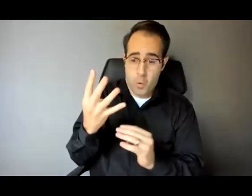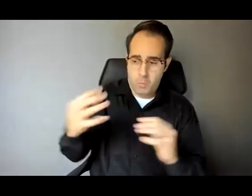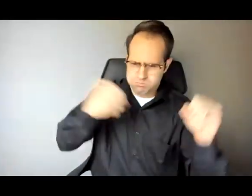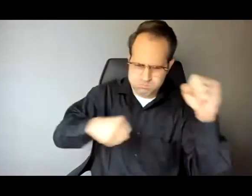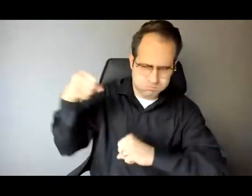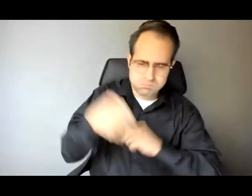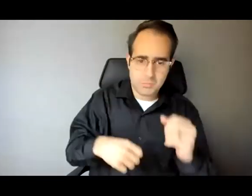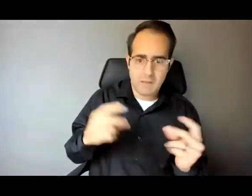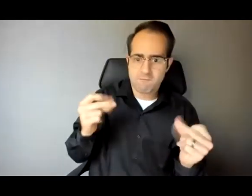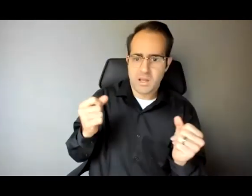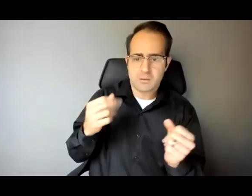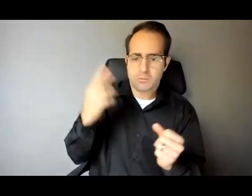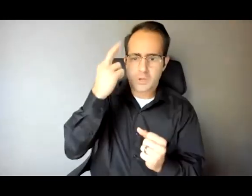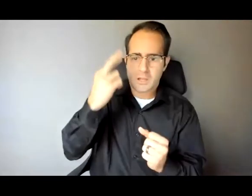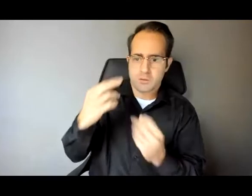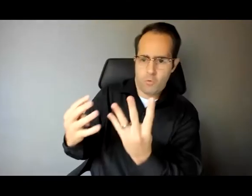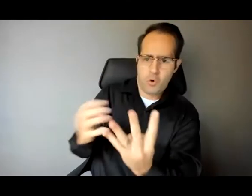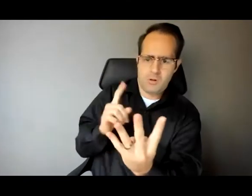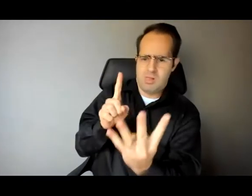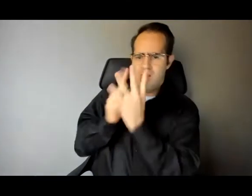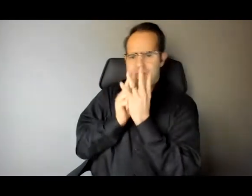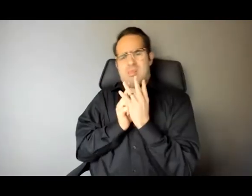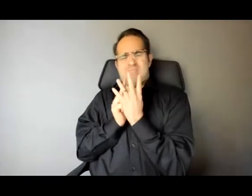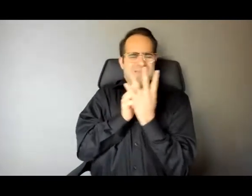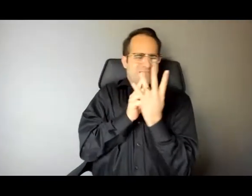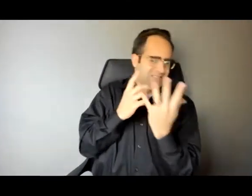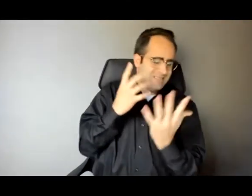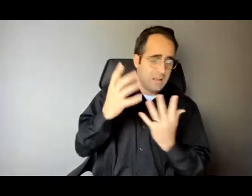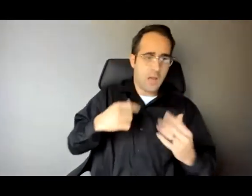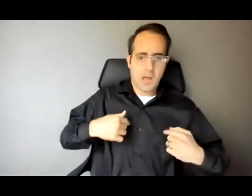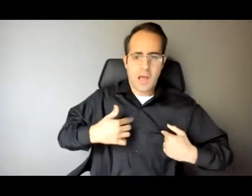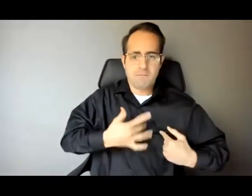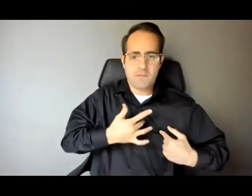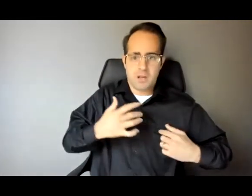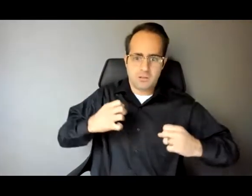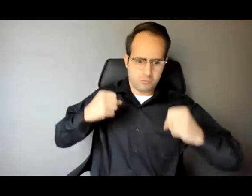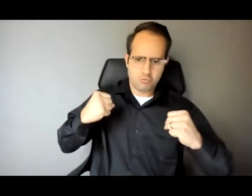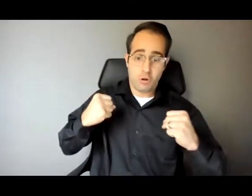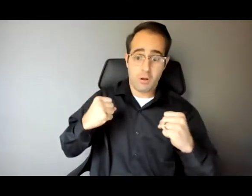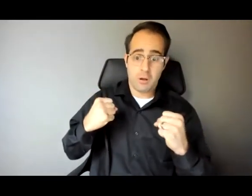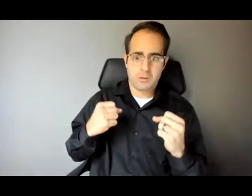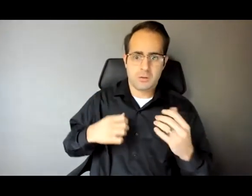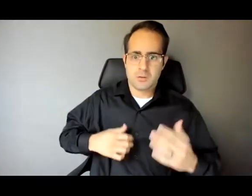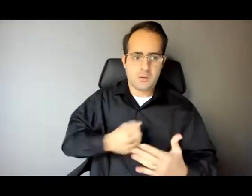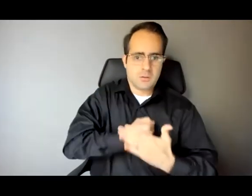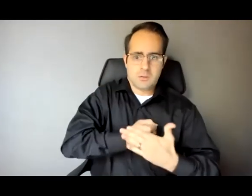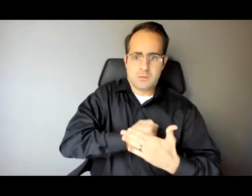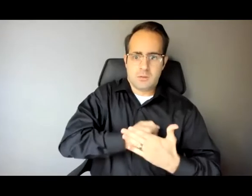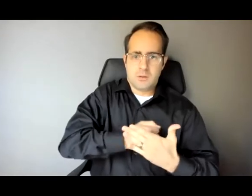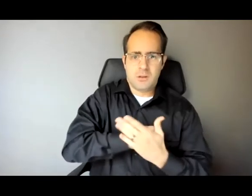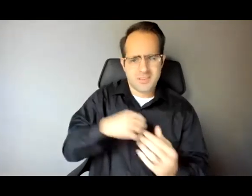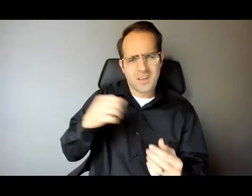realized I was being jumped, but my adrenaline was rushing and I felt superhuman in the moment. I got hit a few times, yeah,